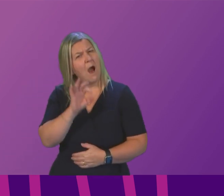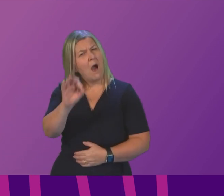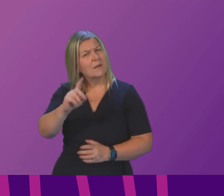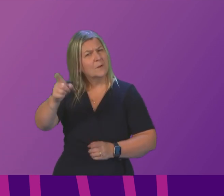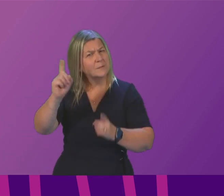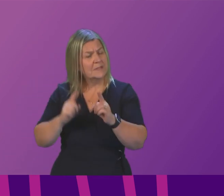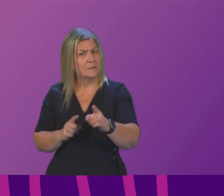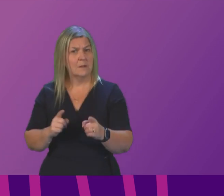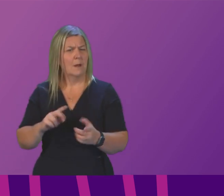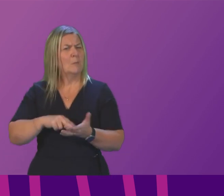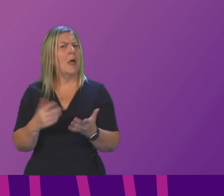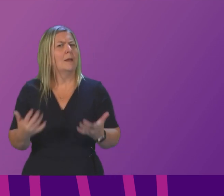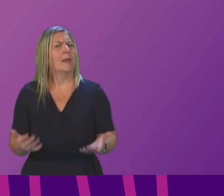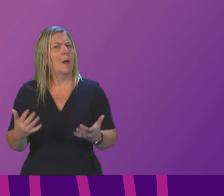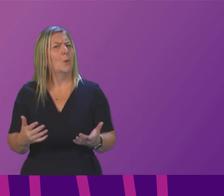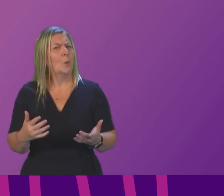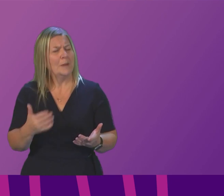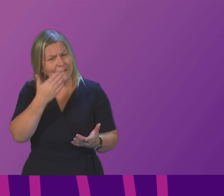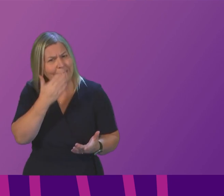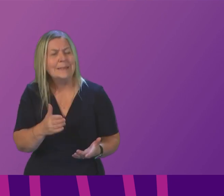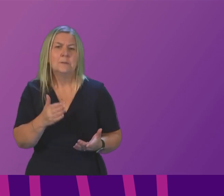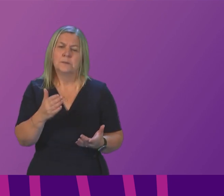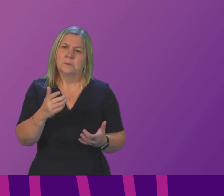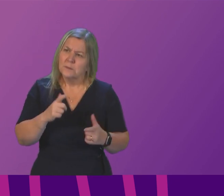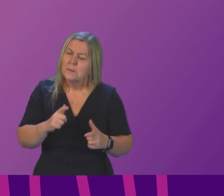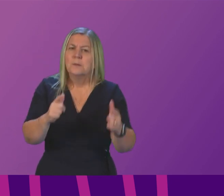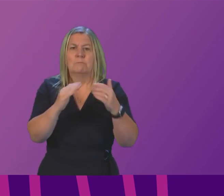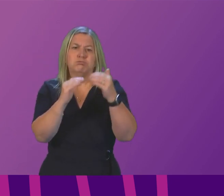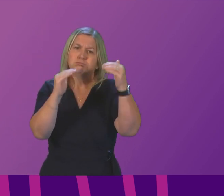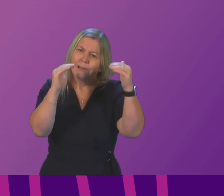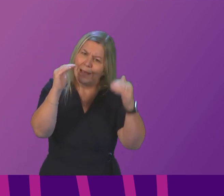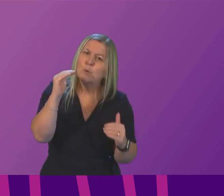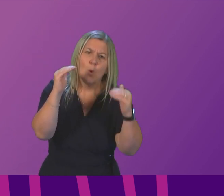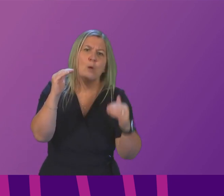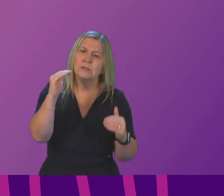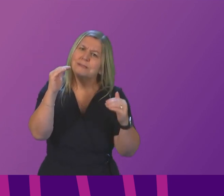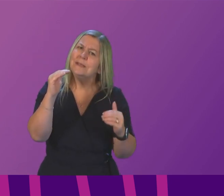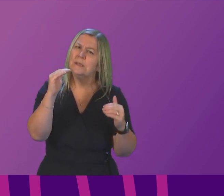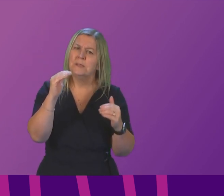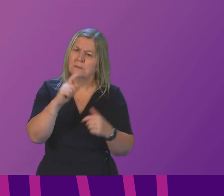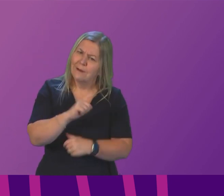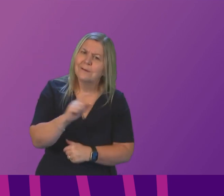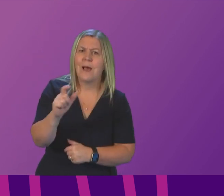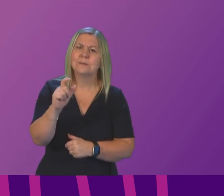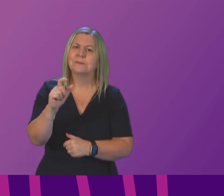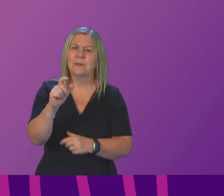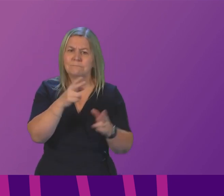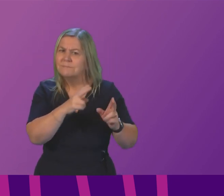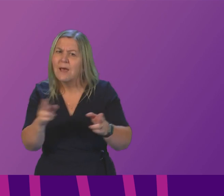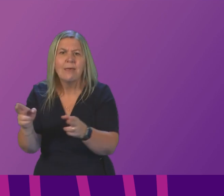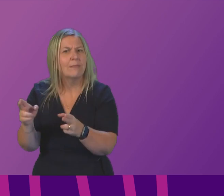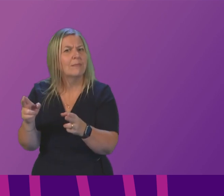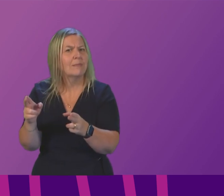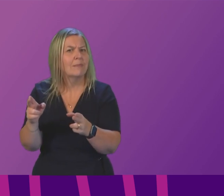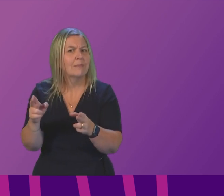is taking to address the reported continuing inequalities in cancer mortality rates across Scotland First Minister We